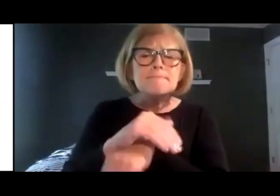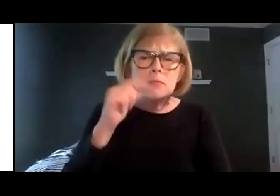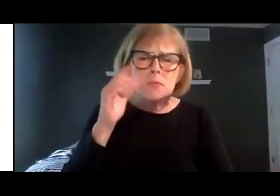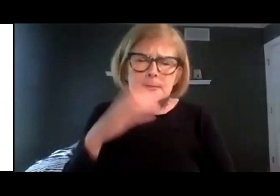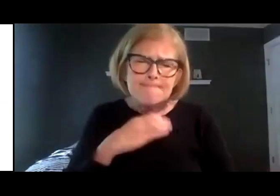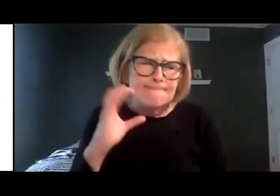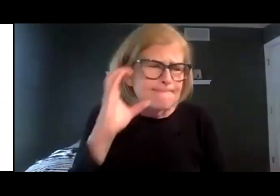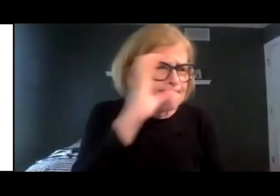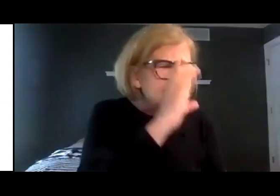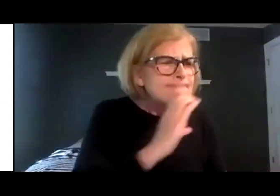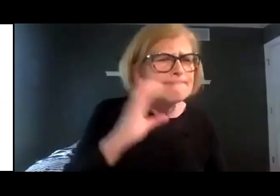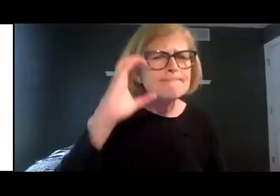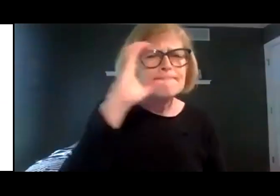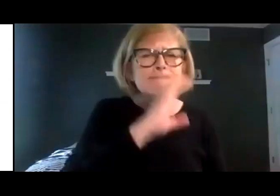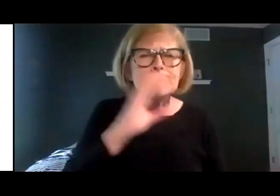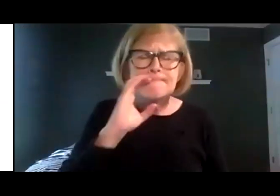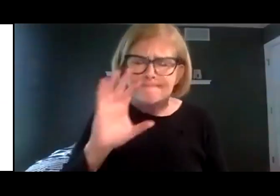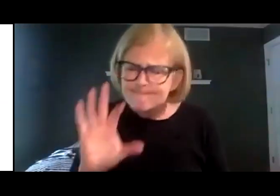it.